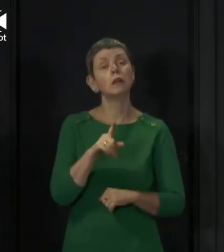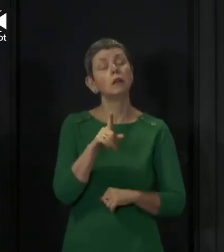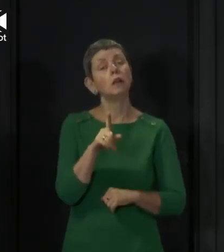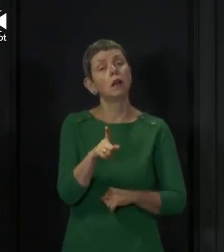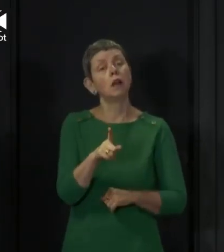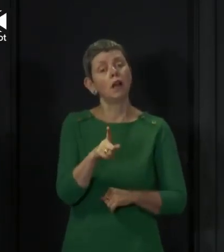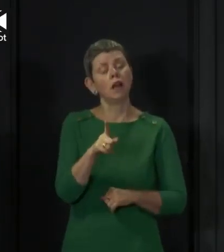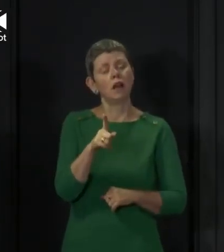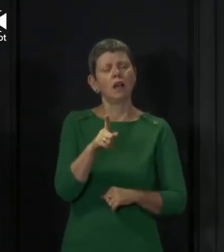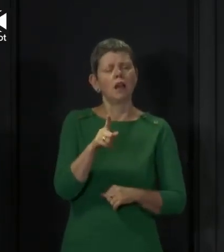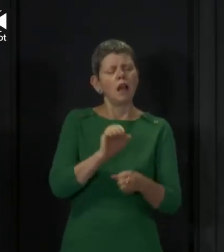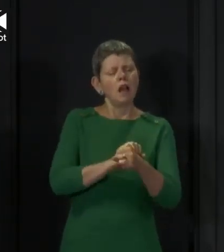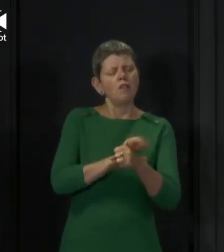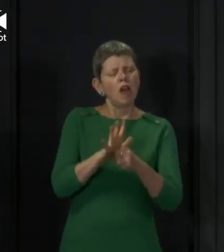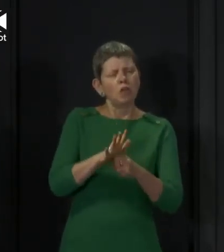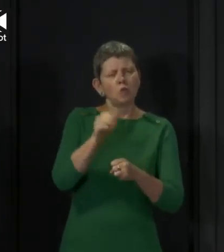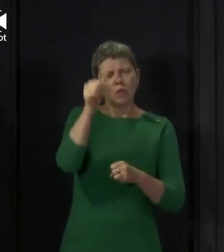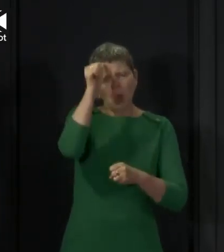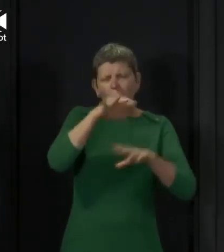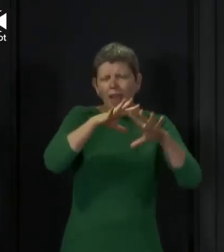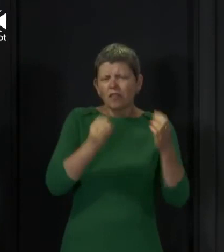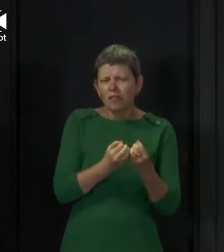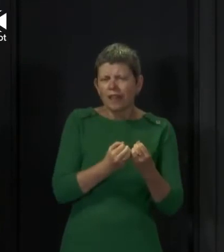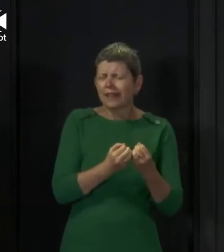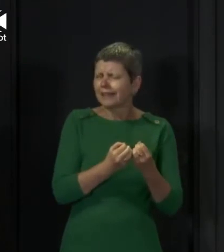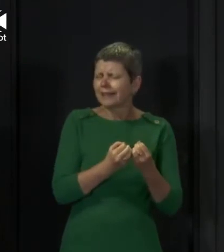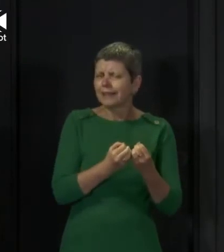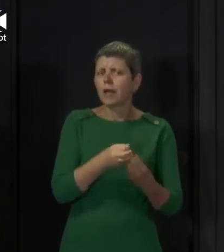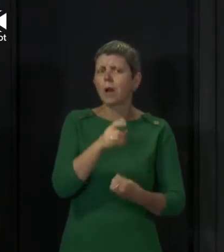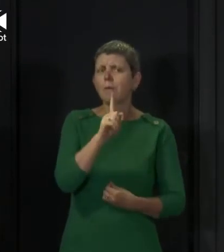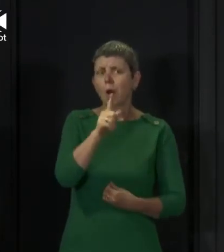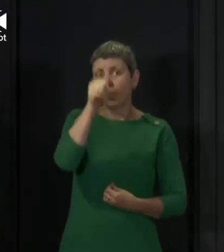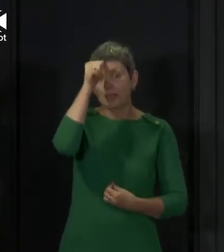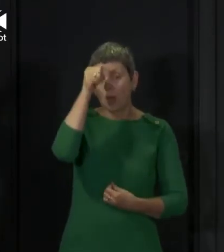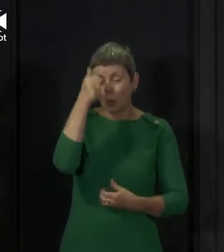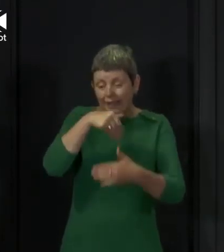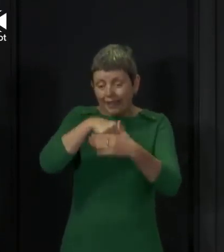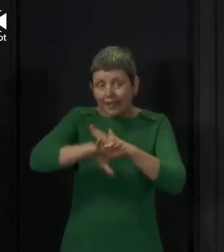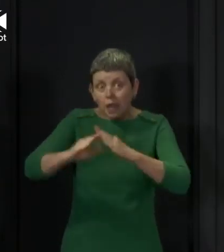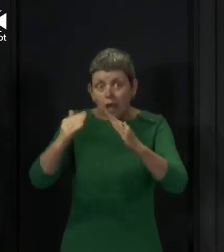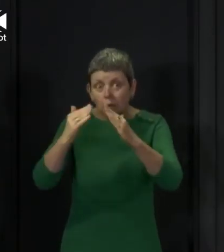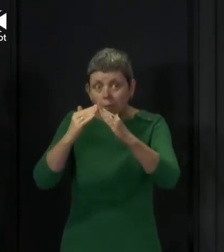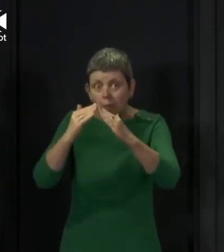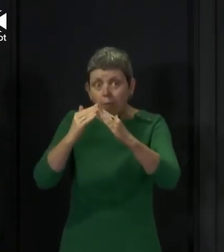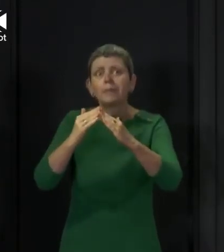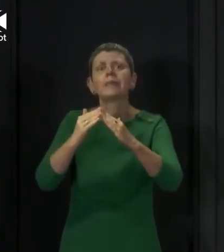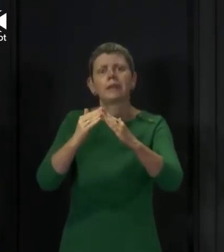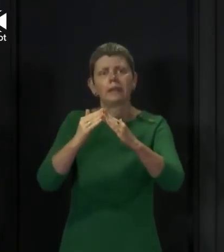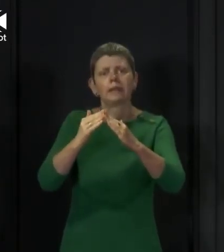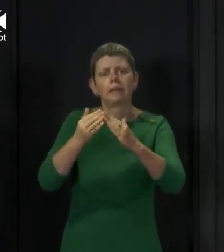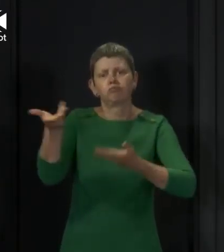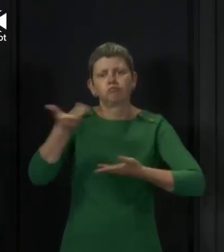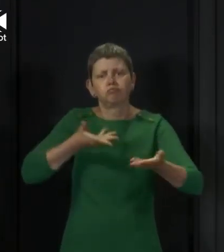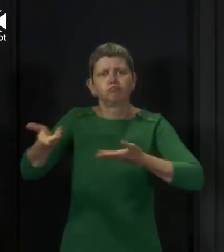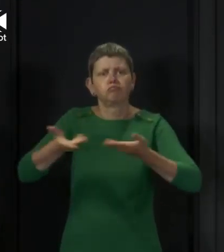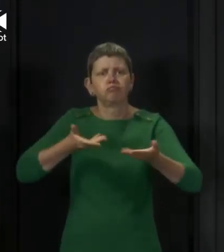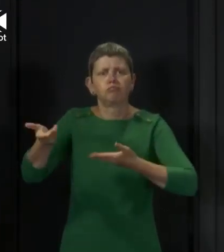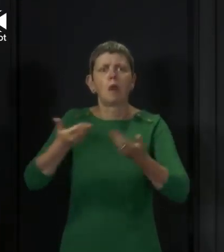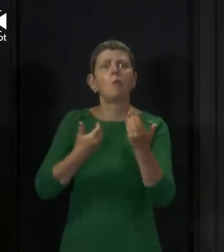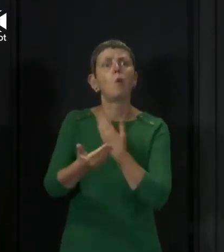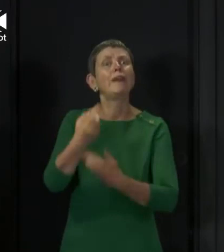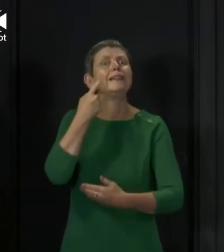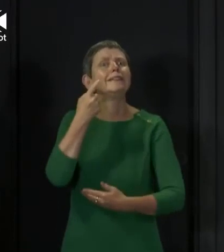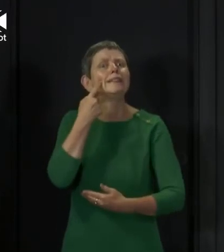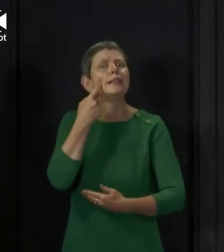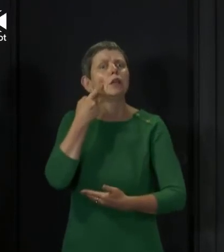we do know that it transmits much more easily between people inside than it does outside. So if you're not willing to